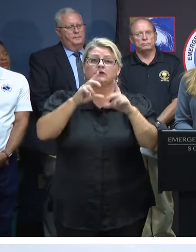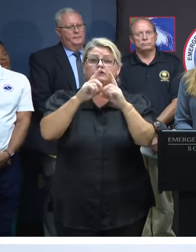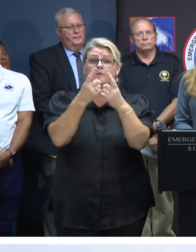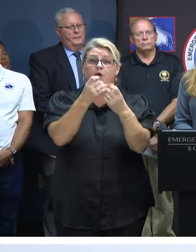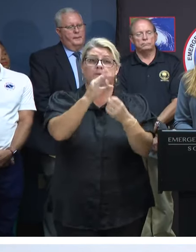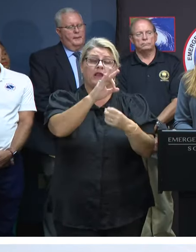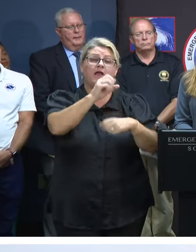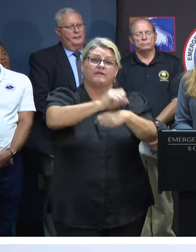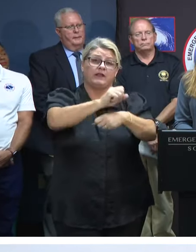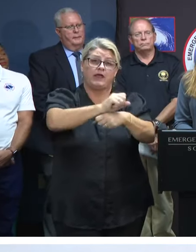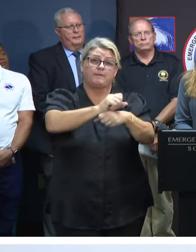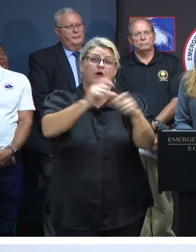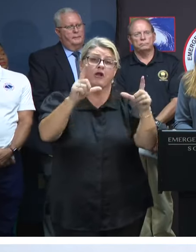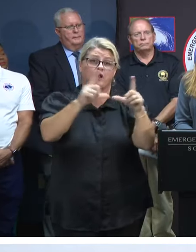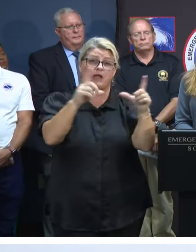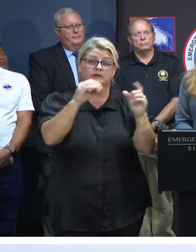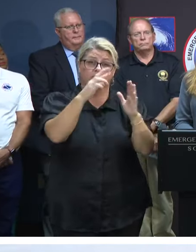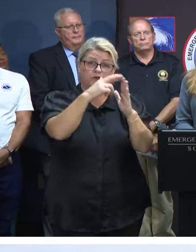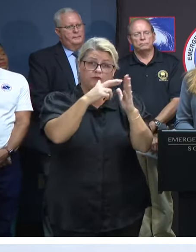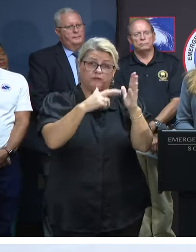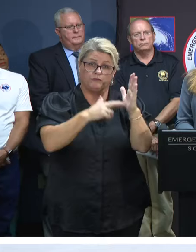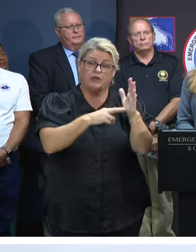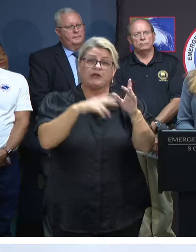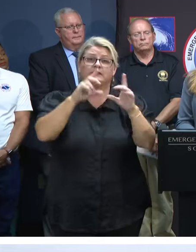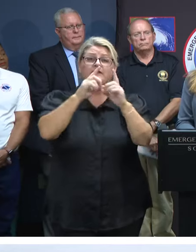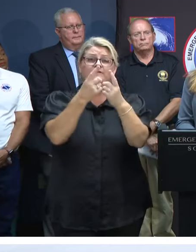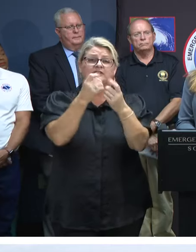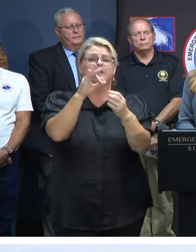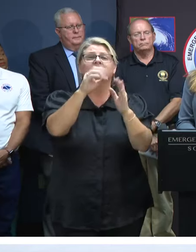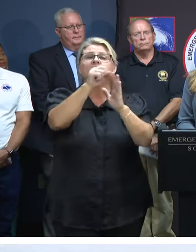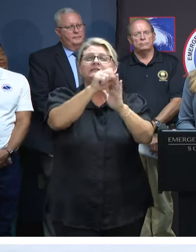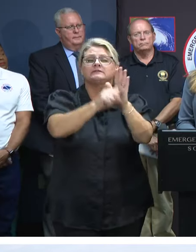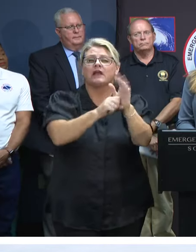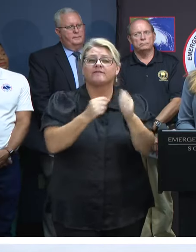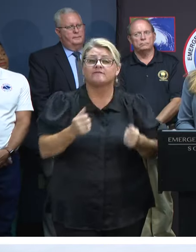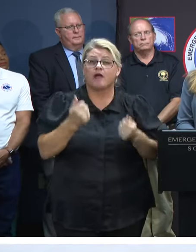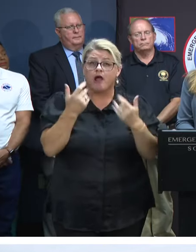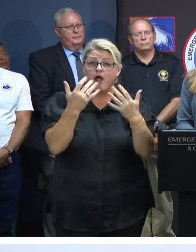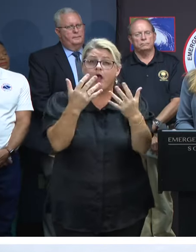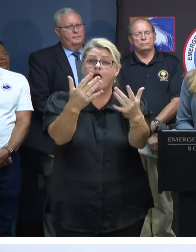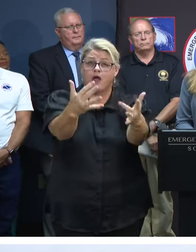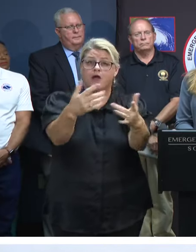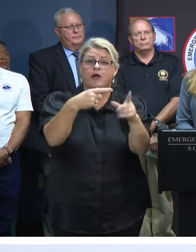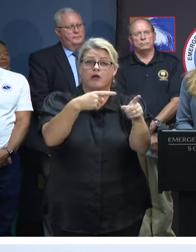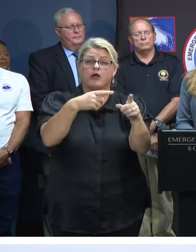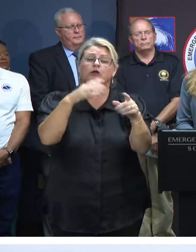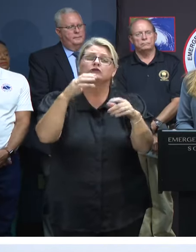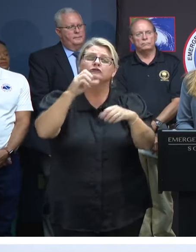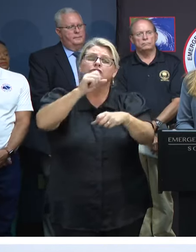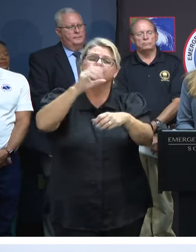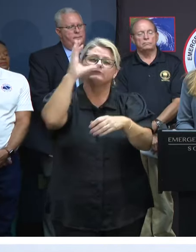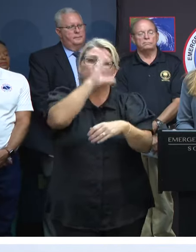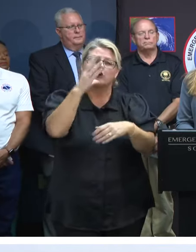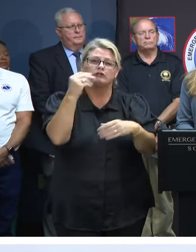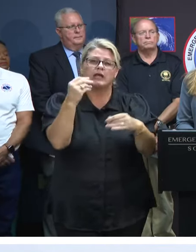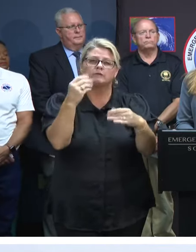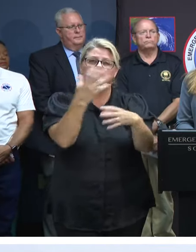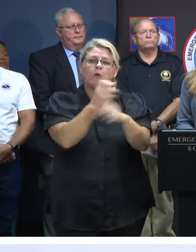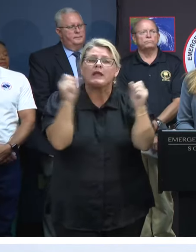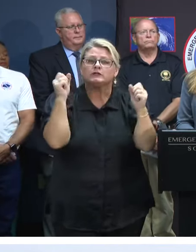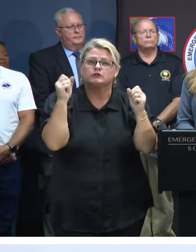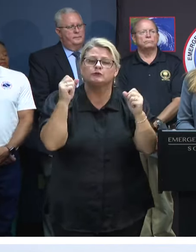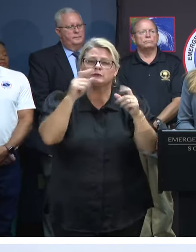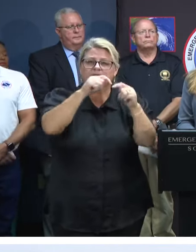Labor Licensing and Regulations Division of State Fire, which has been working with the state search and rescue teams and local fire